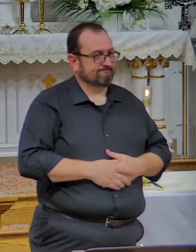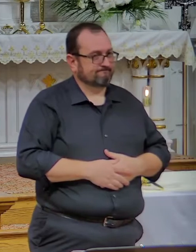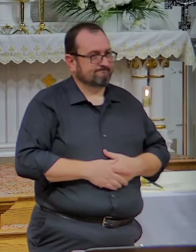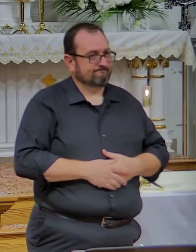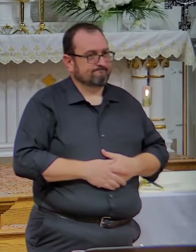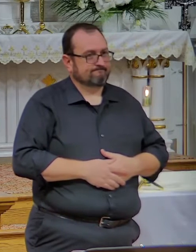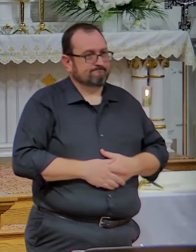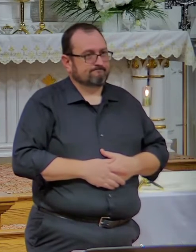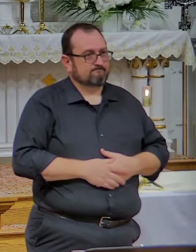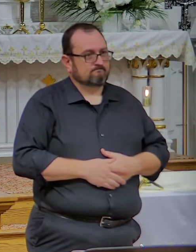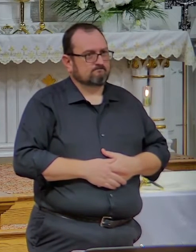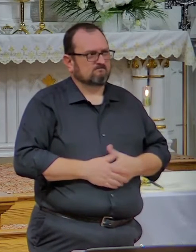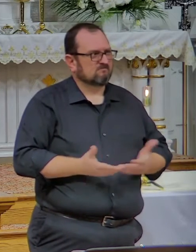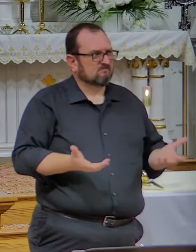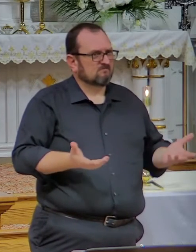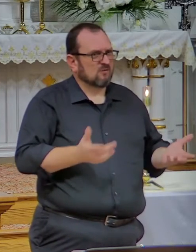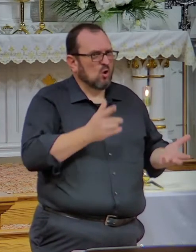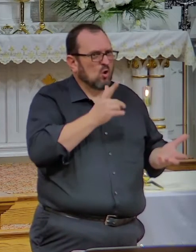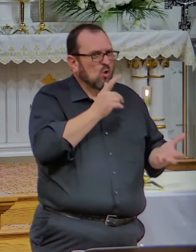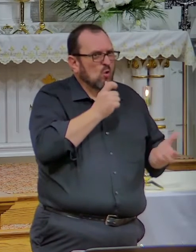So who does love you?